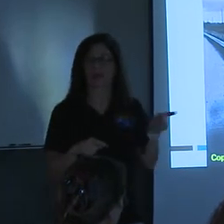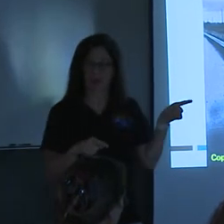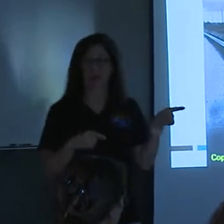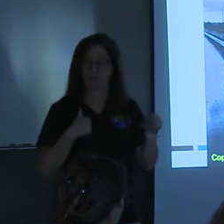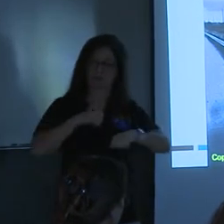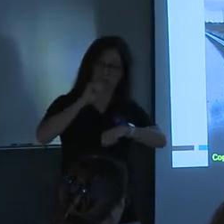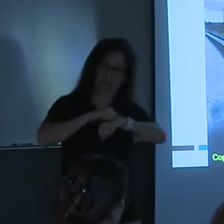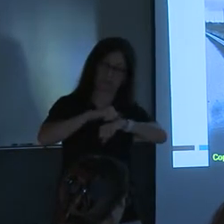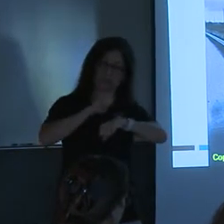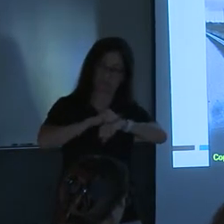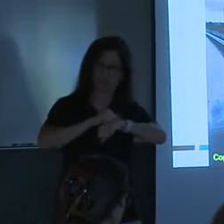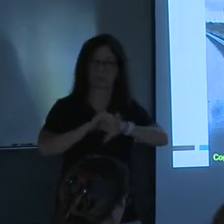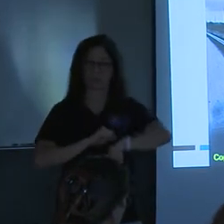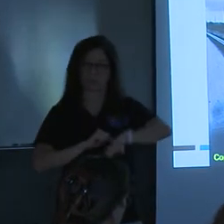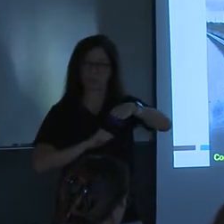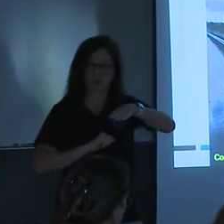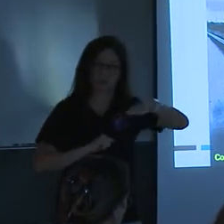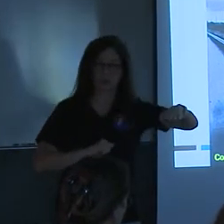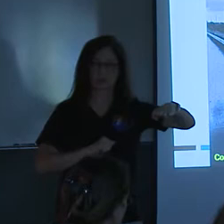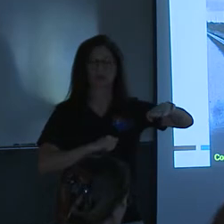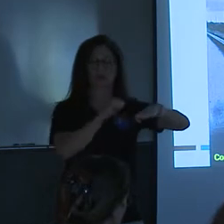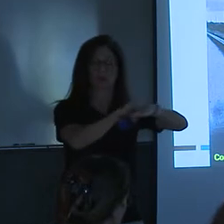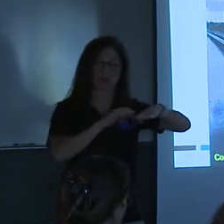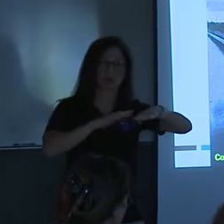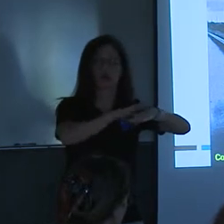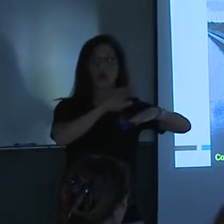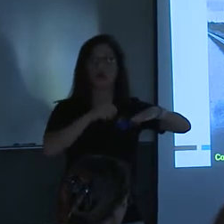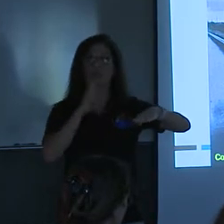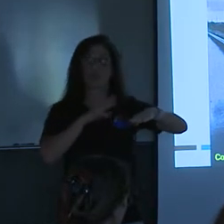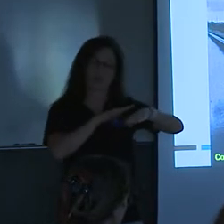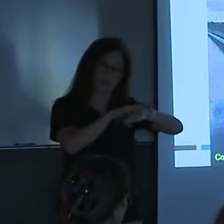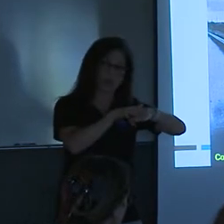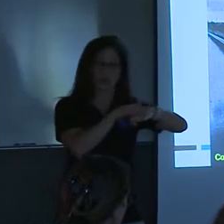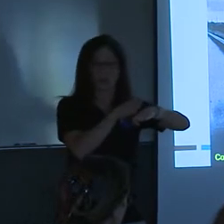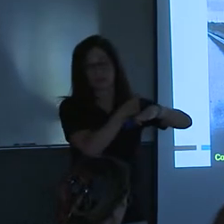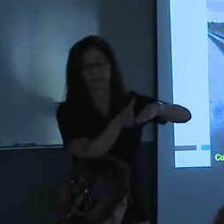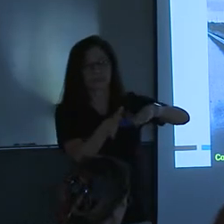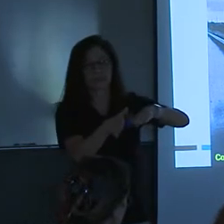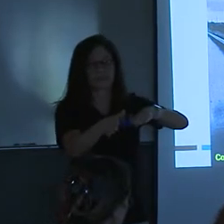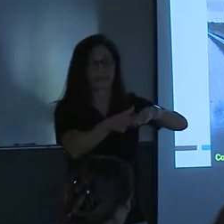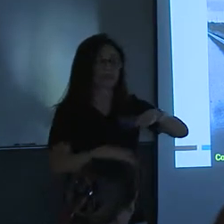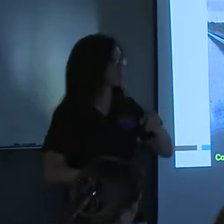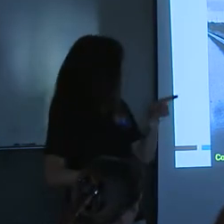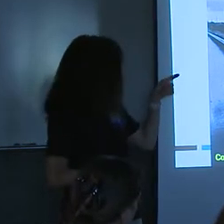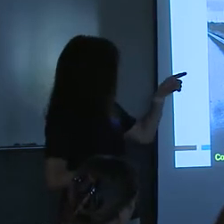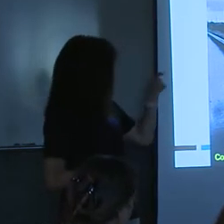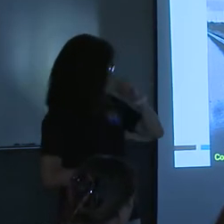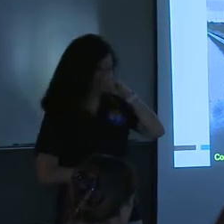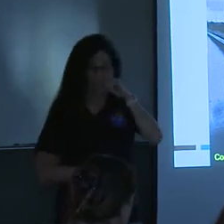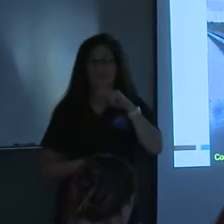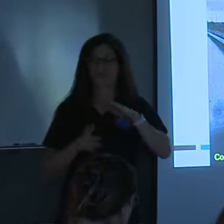concrete outfall structure, but ideally all the water goes through there and it meters out. It was, that structure was